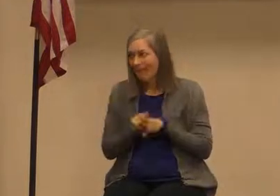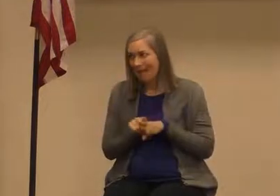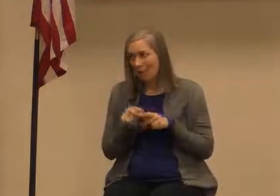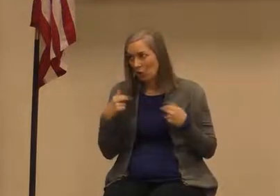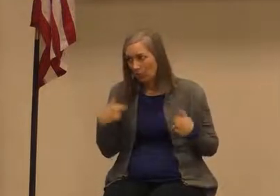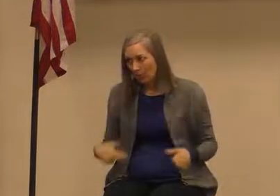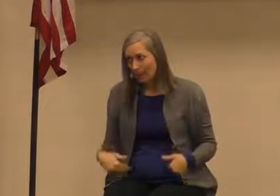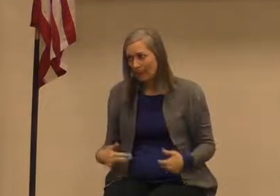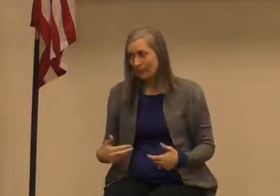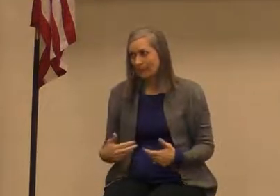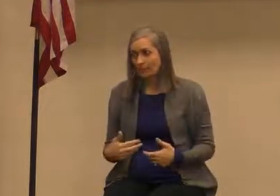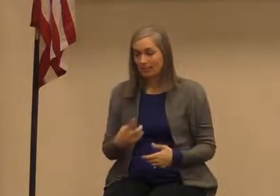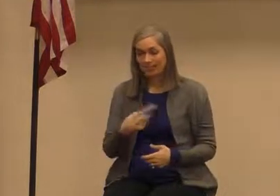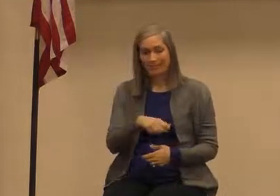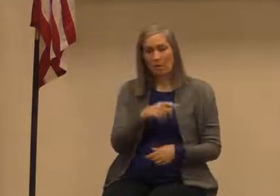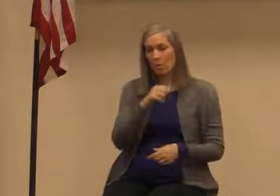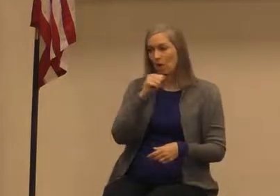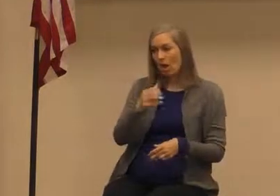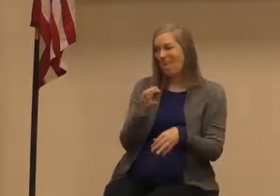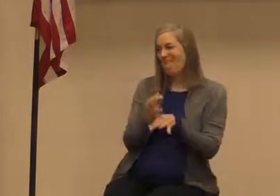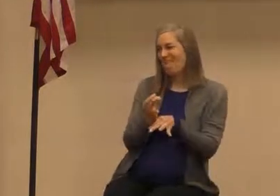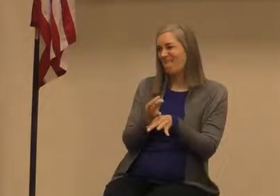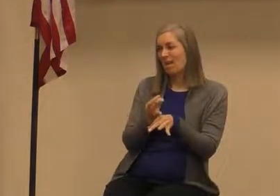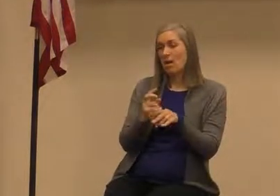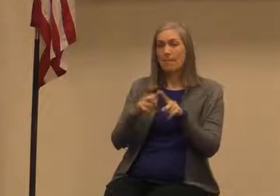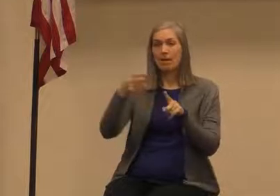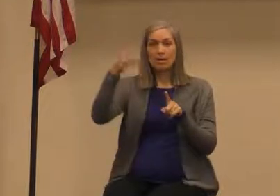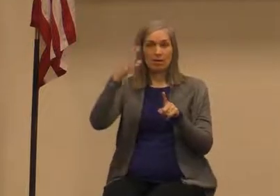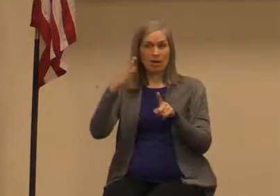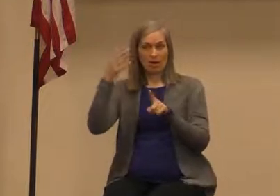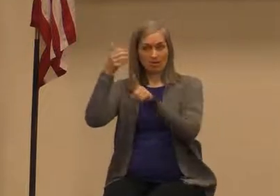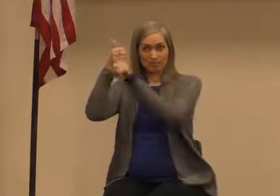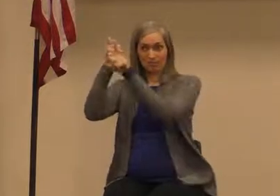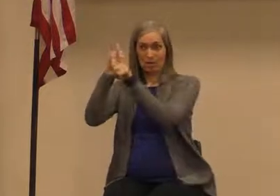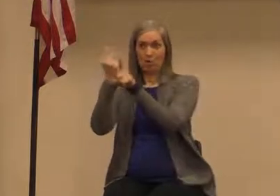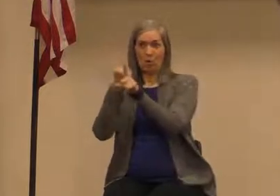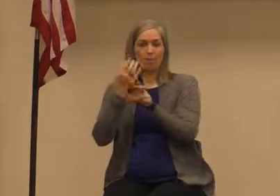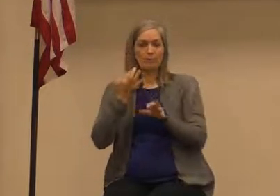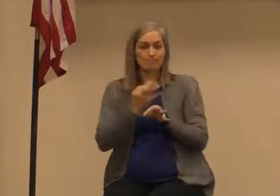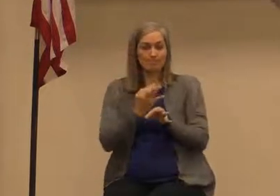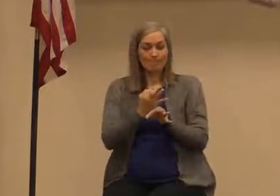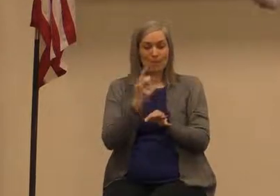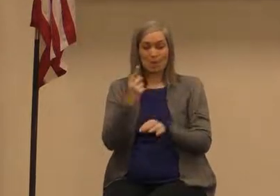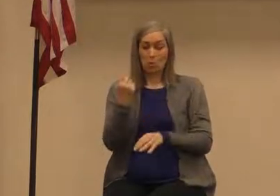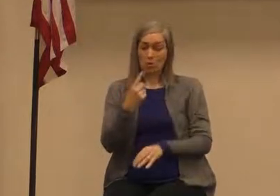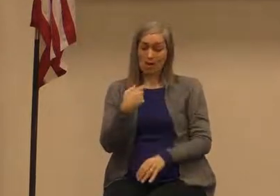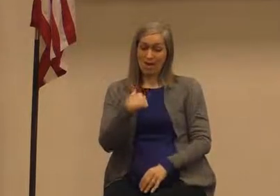of their unfaithfulness to him God was always faithful to his people he was always there